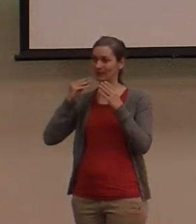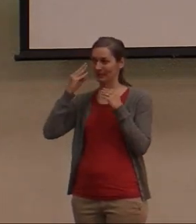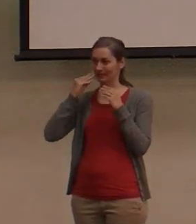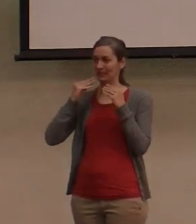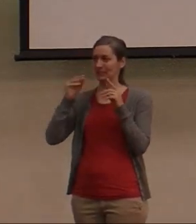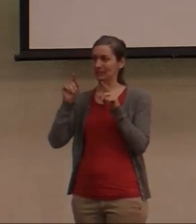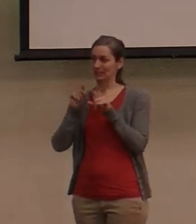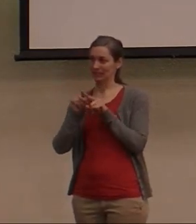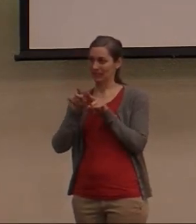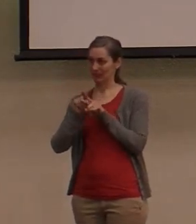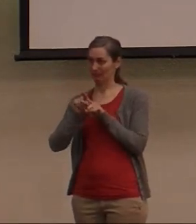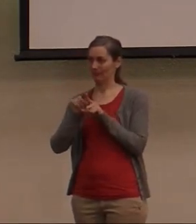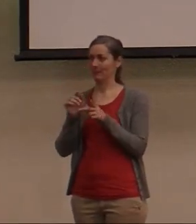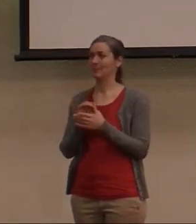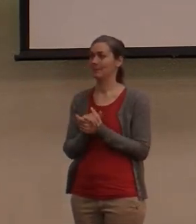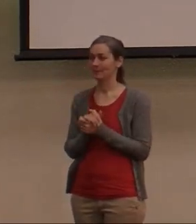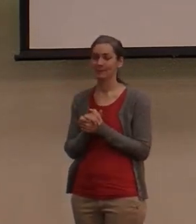experience.